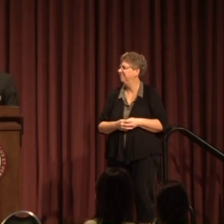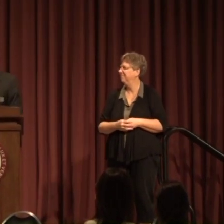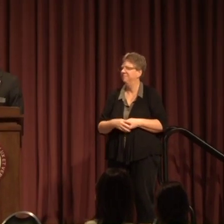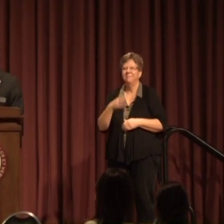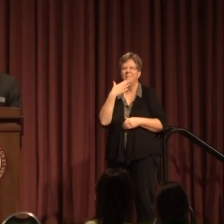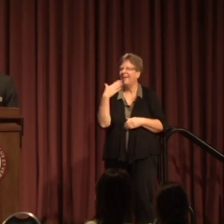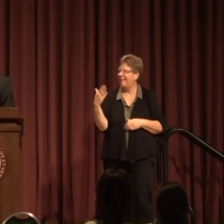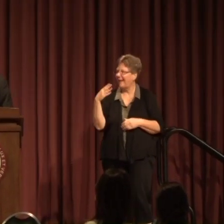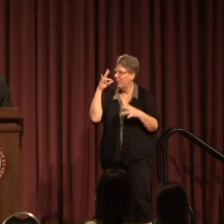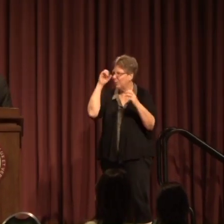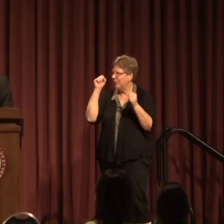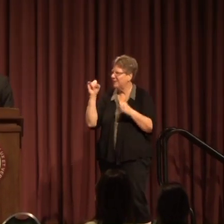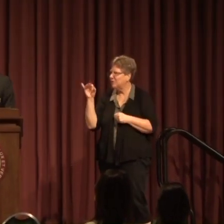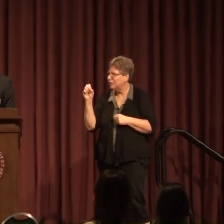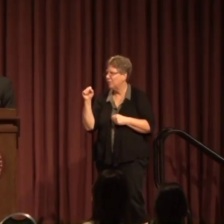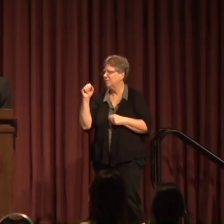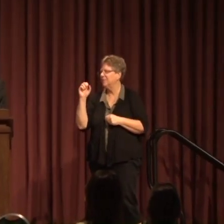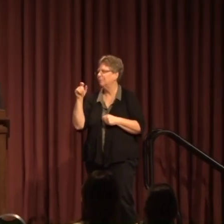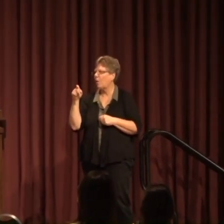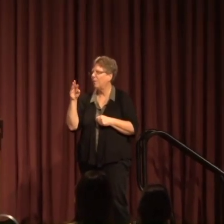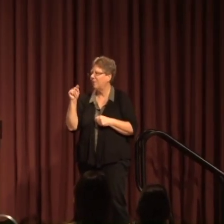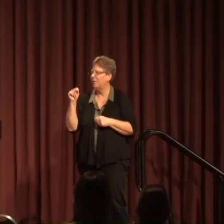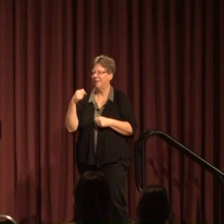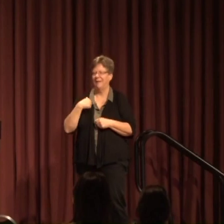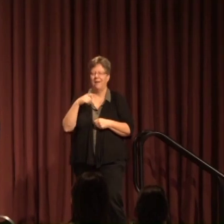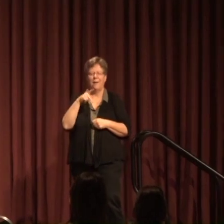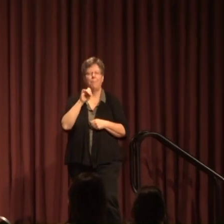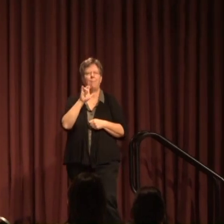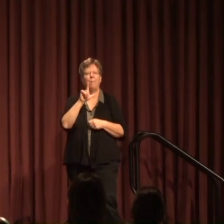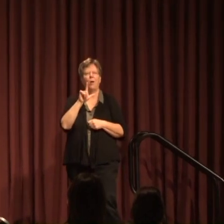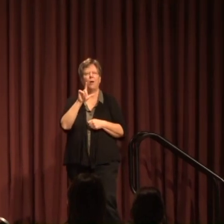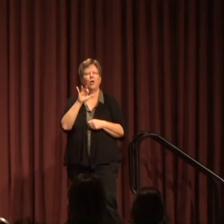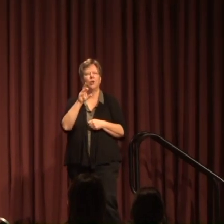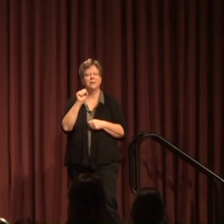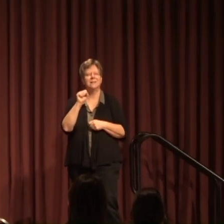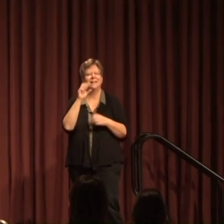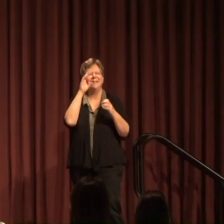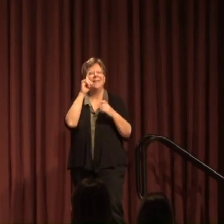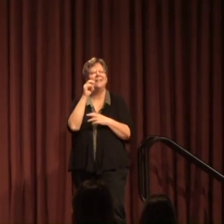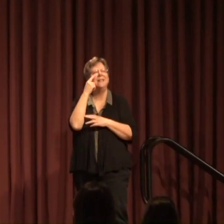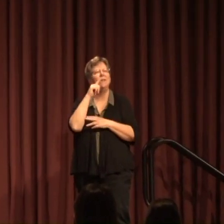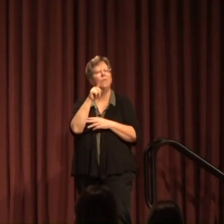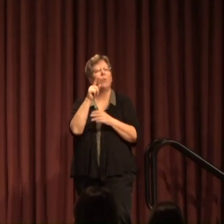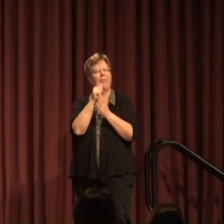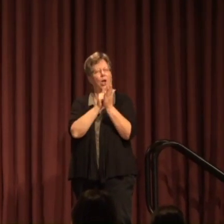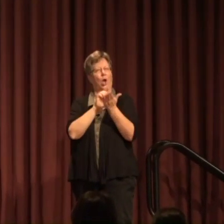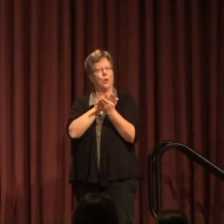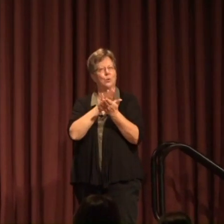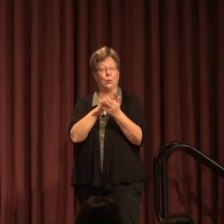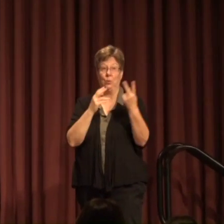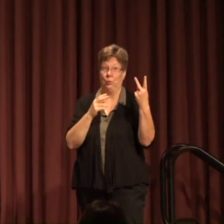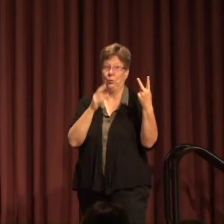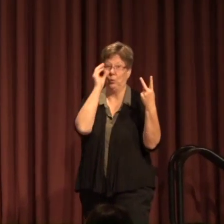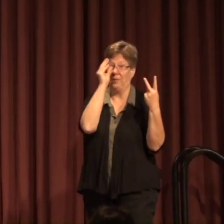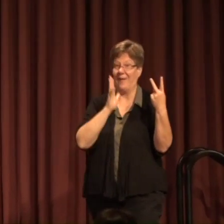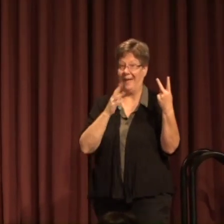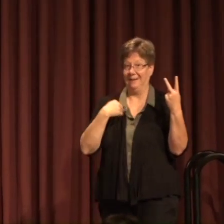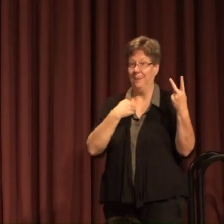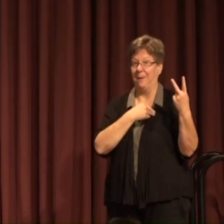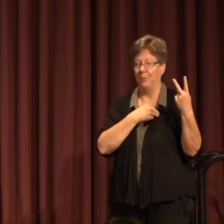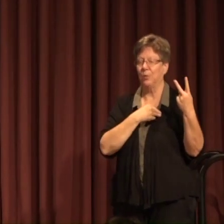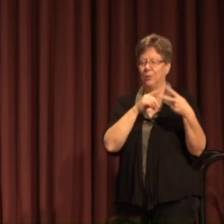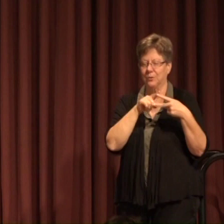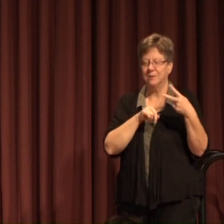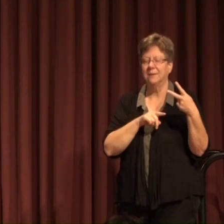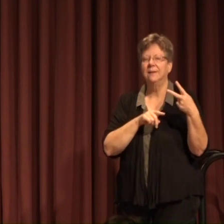thank you President Stearns Provost Edmund I'm Paul Kurgis the Dean of the Blewett School of Law two faculty members at the